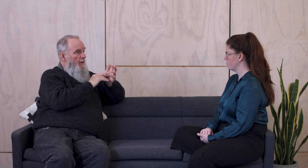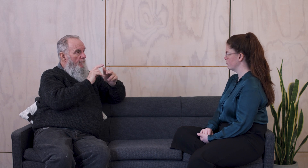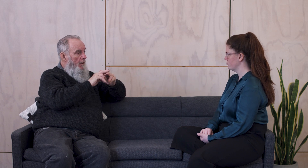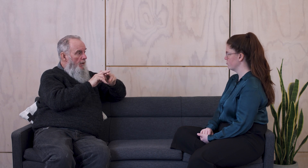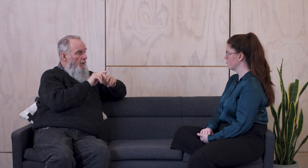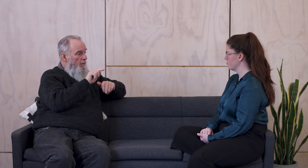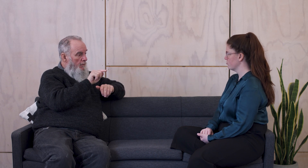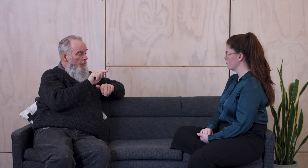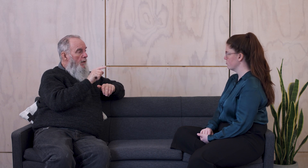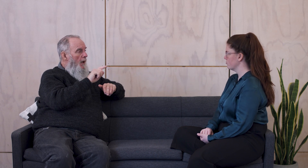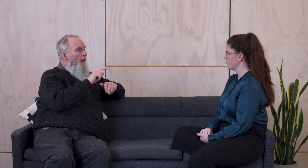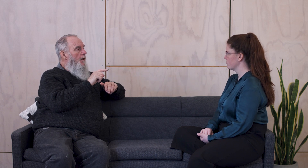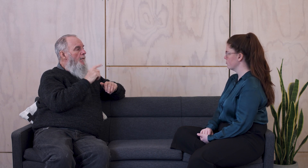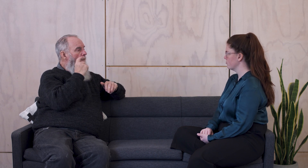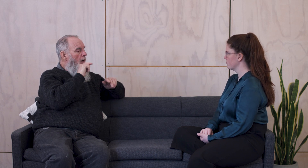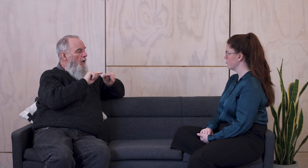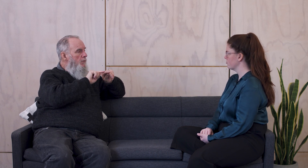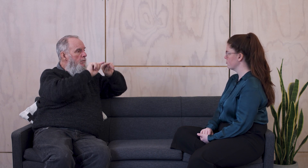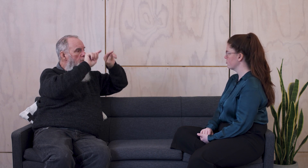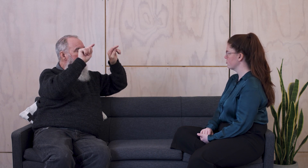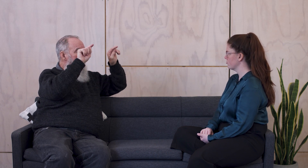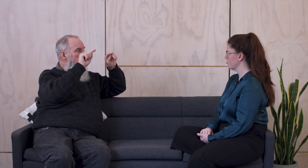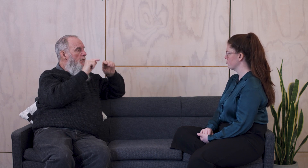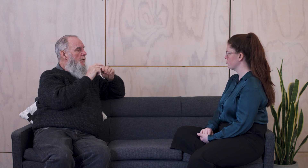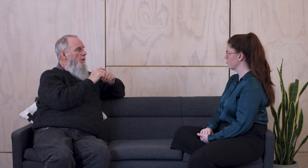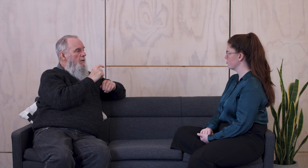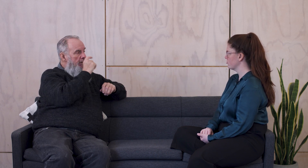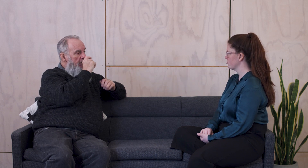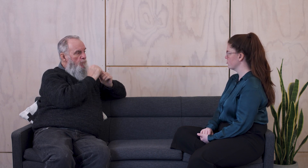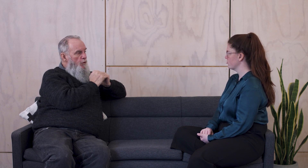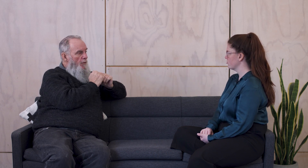further, to add siblings, aunties and uncles,